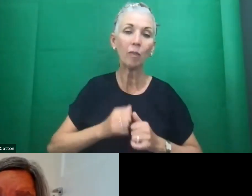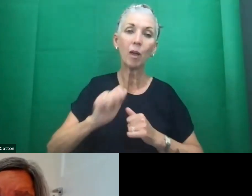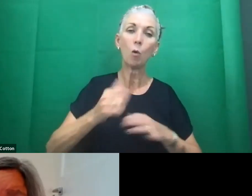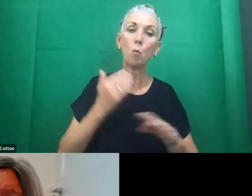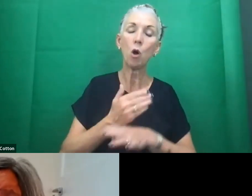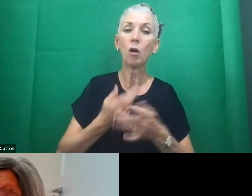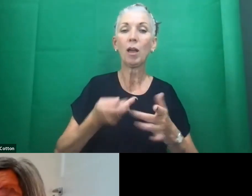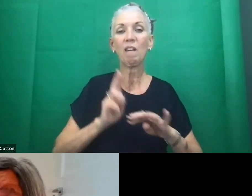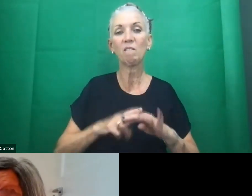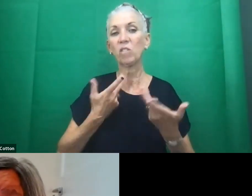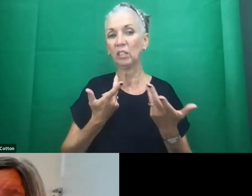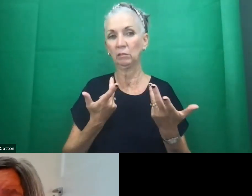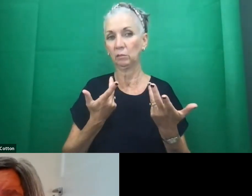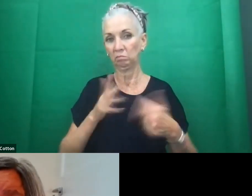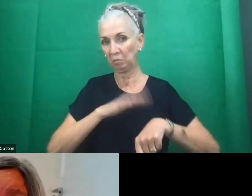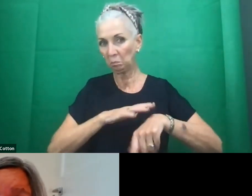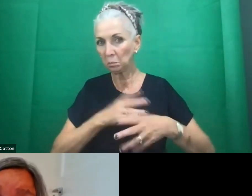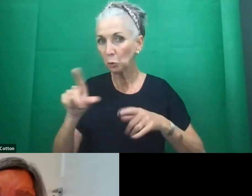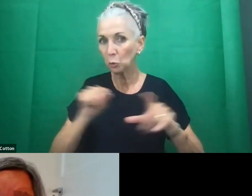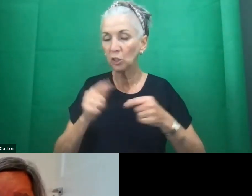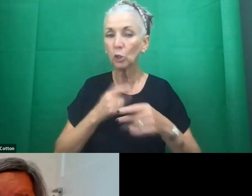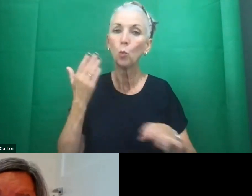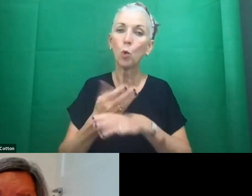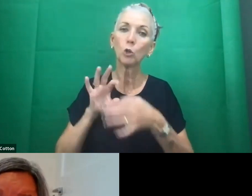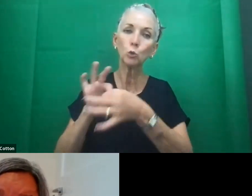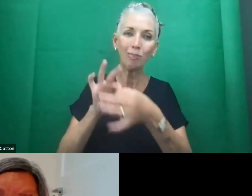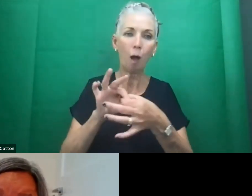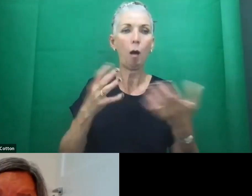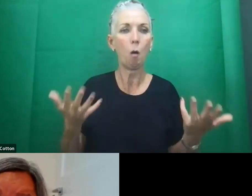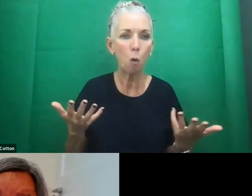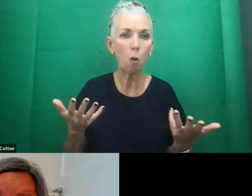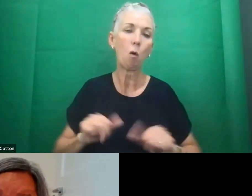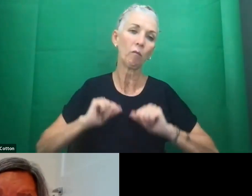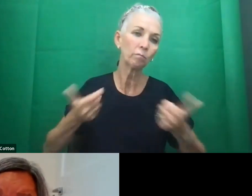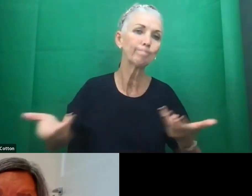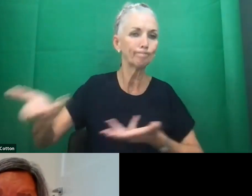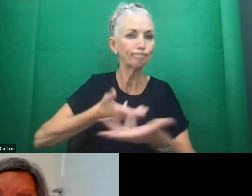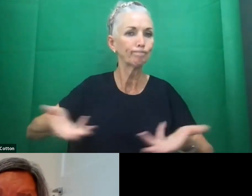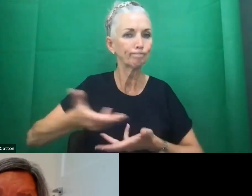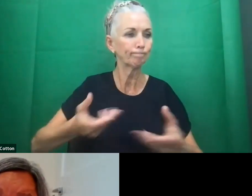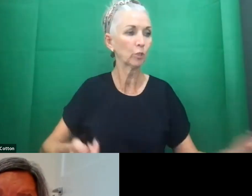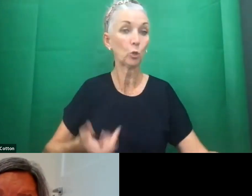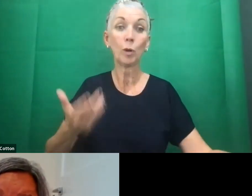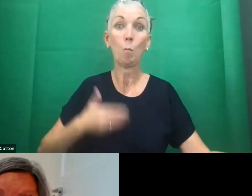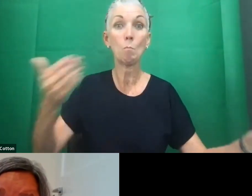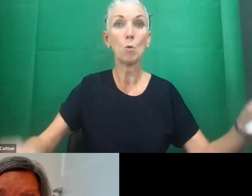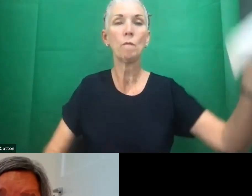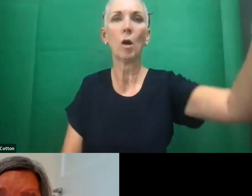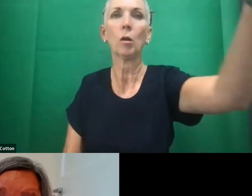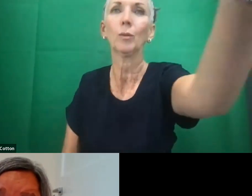opportunities for you to maybe work together or have good discussions. So we're going to move on now to our Q&A for